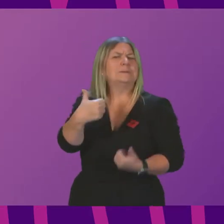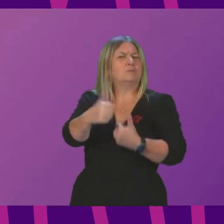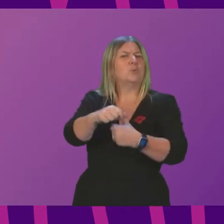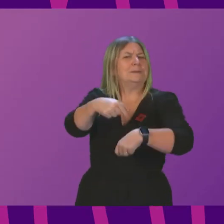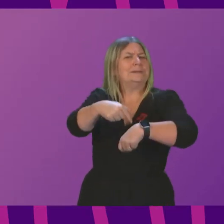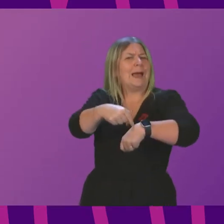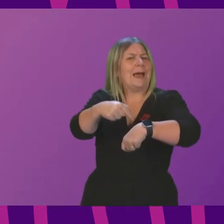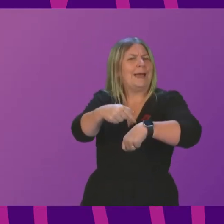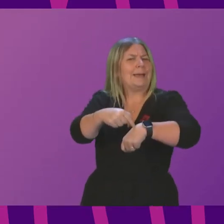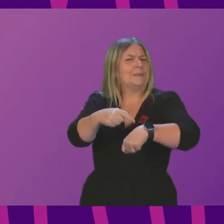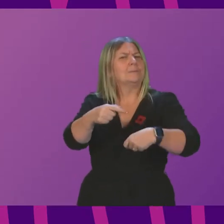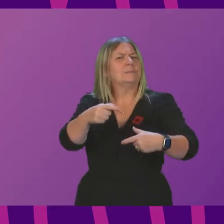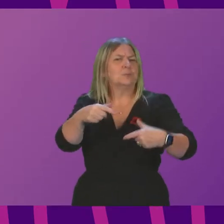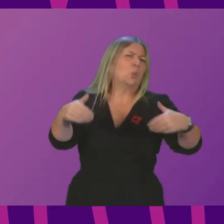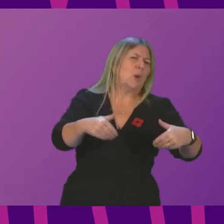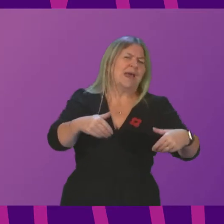and get a grip of this crisis?